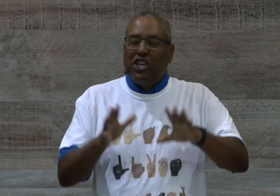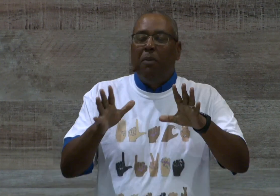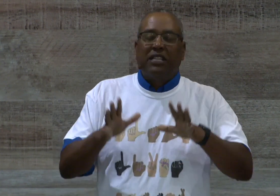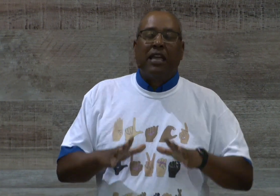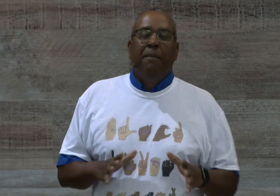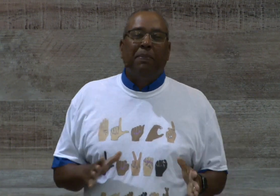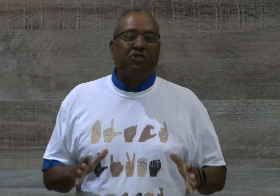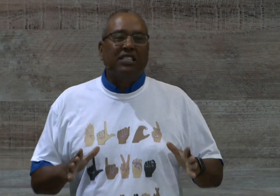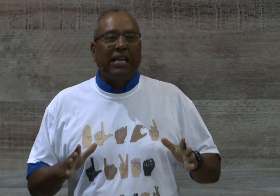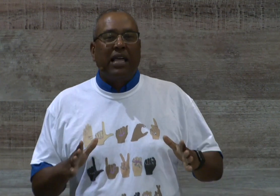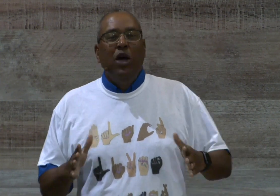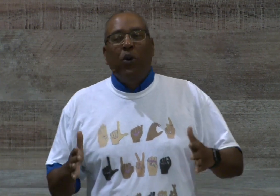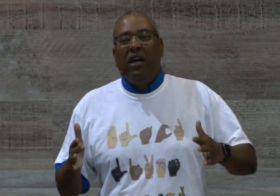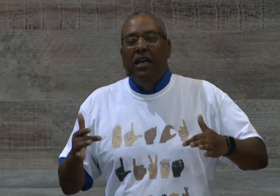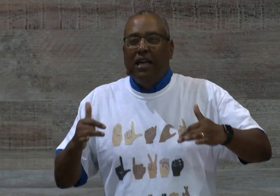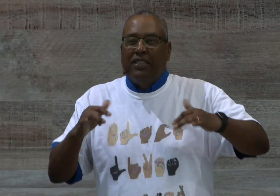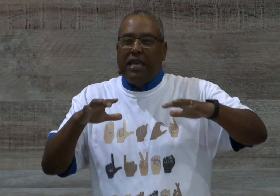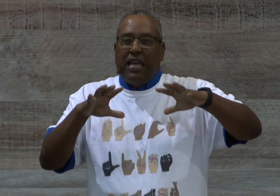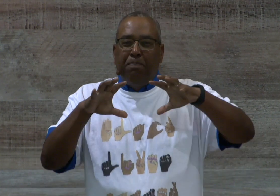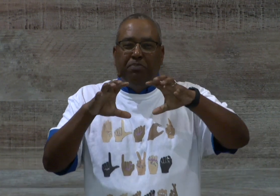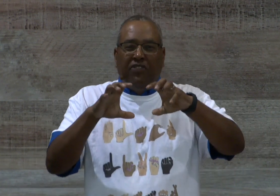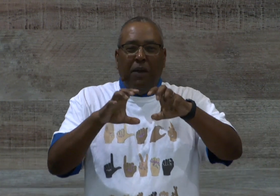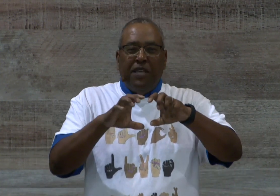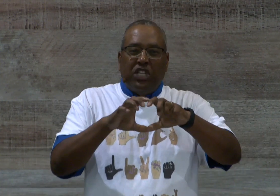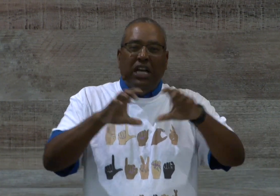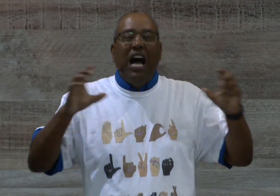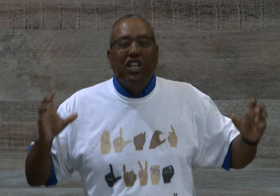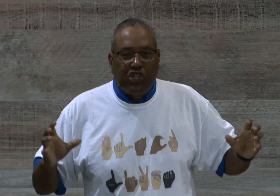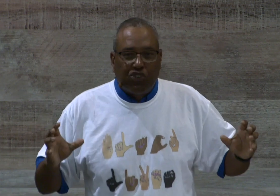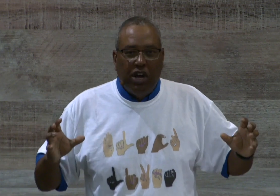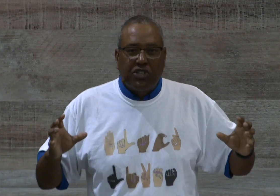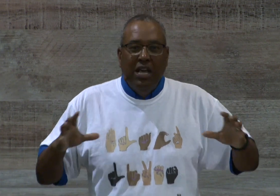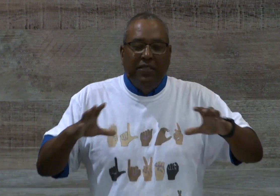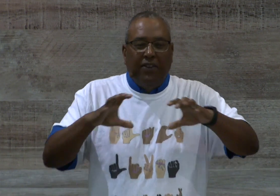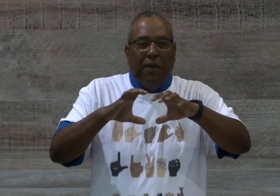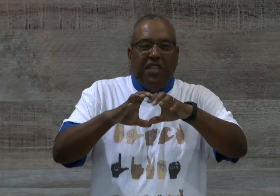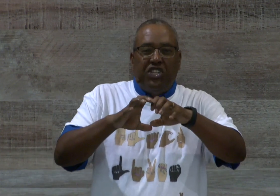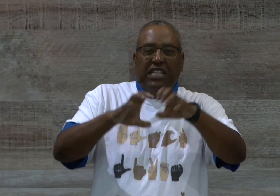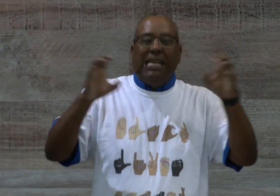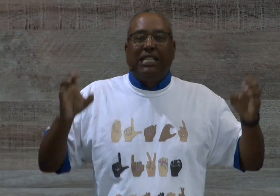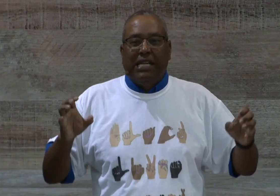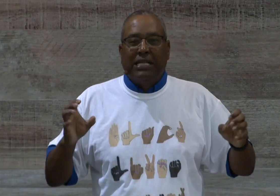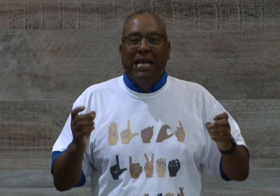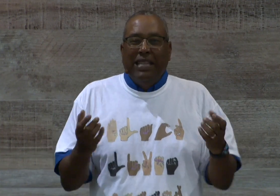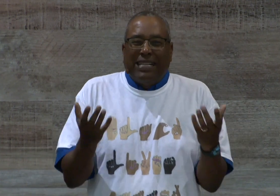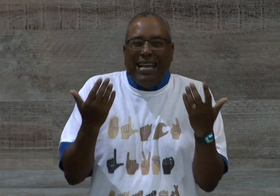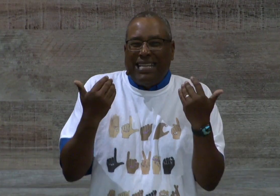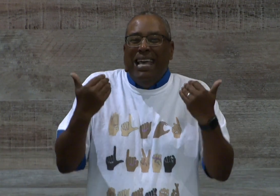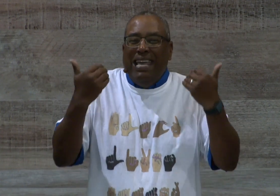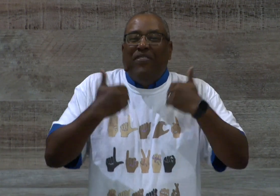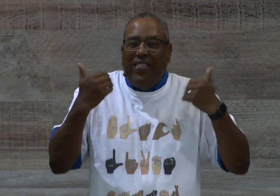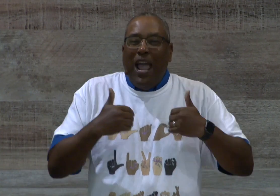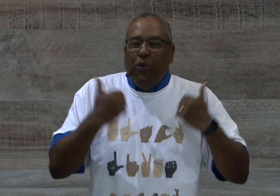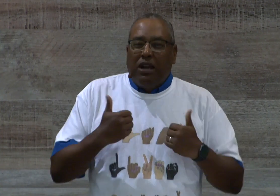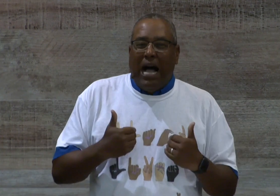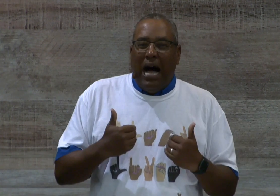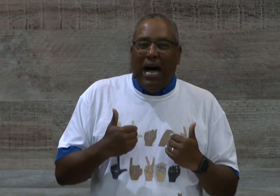almost like people trying to say, well, they've developed these constructs, they've developed these teachings, that kind of say, if they were God,